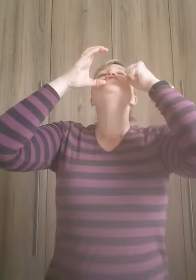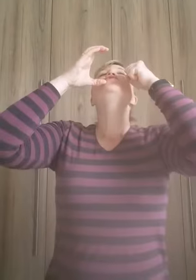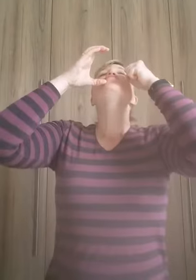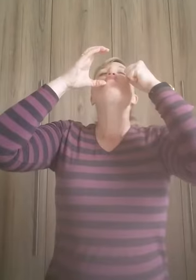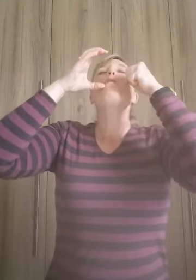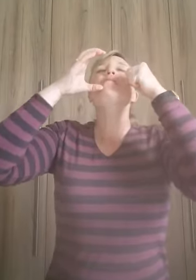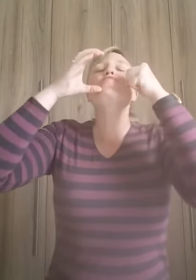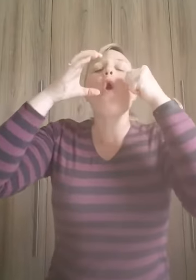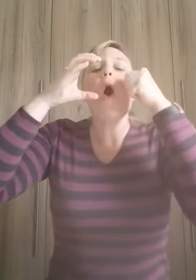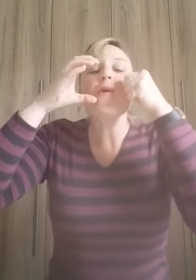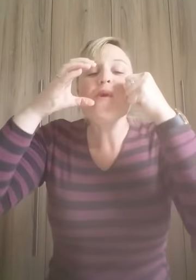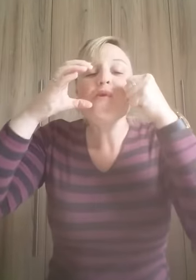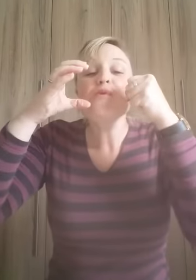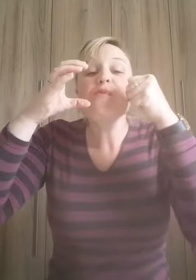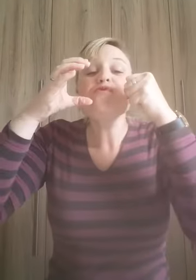and get all the bits